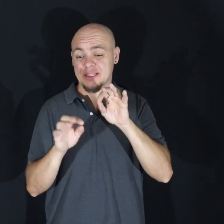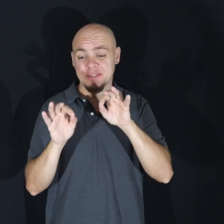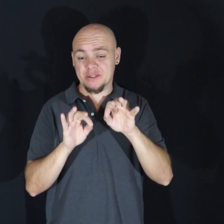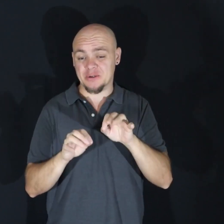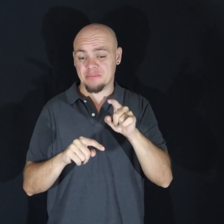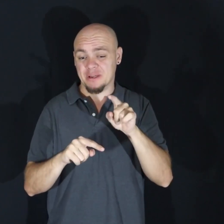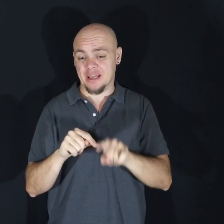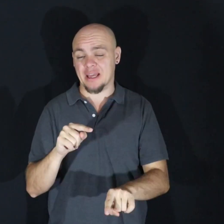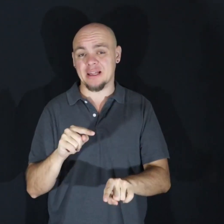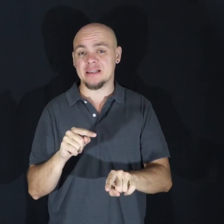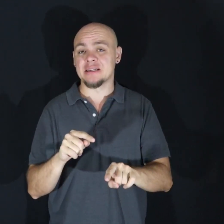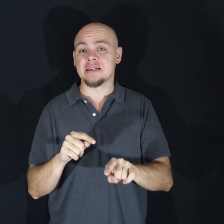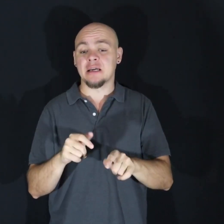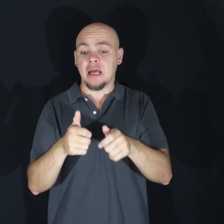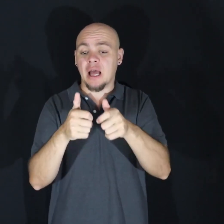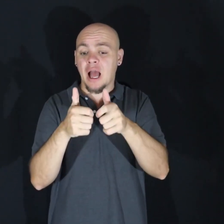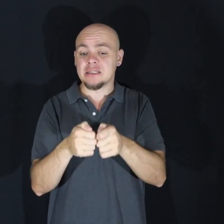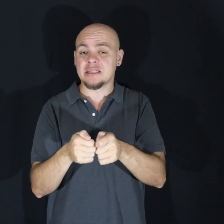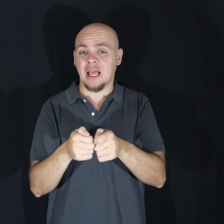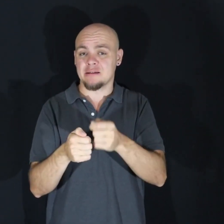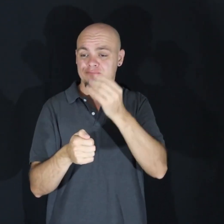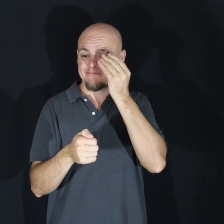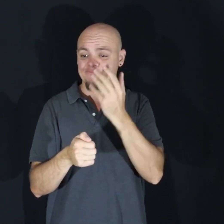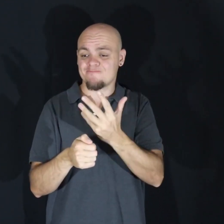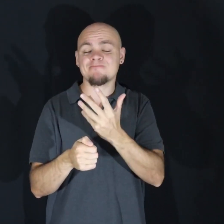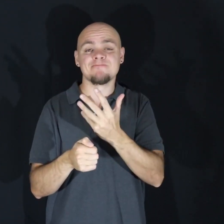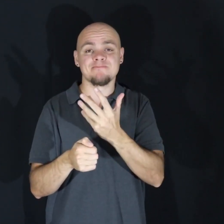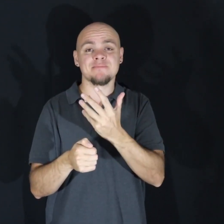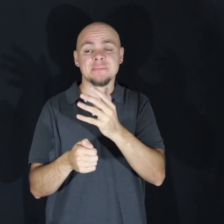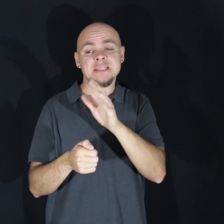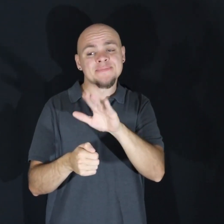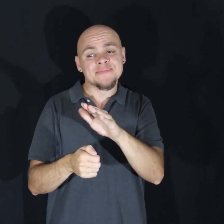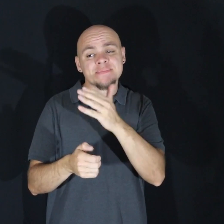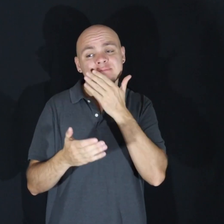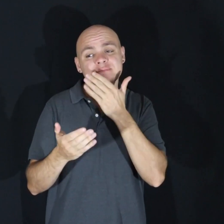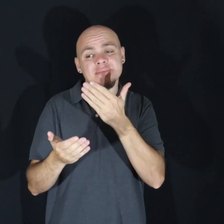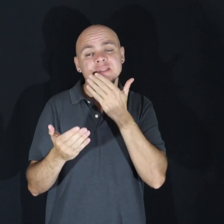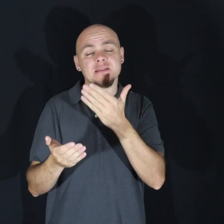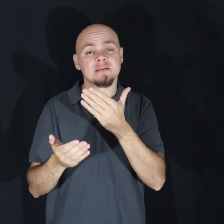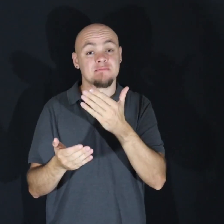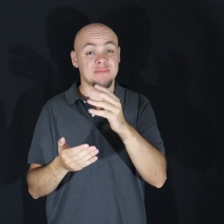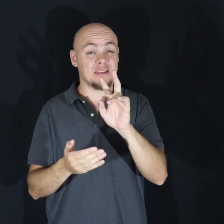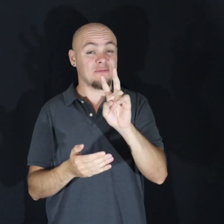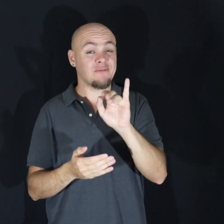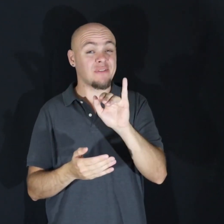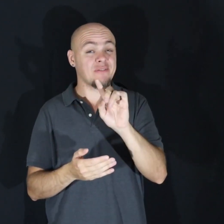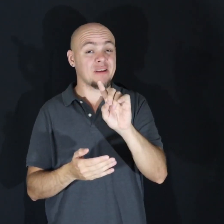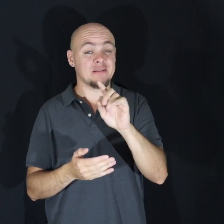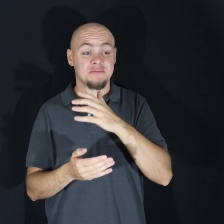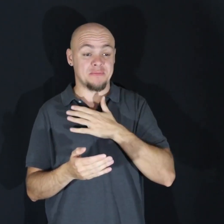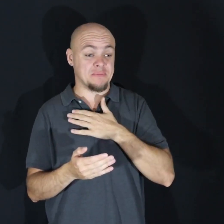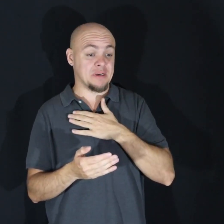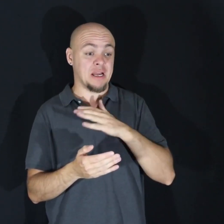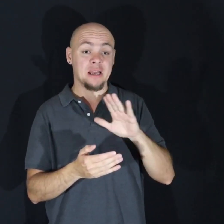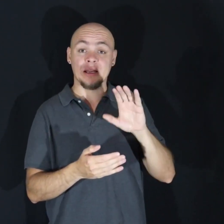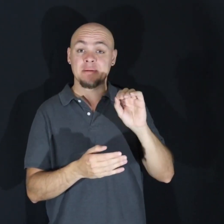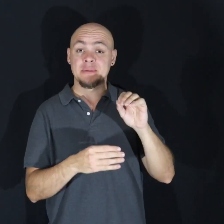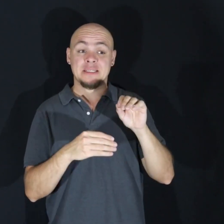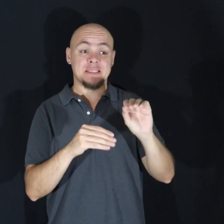A simple text of appreciation during the day. I remember vividly when I sold my company.